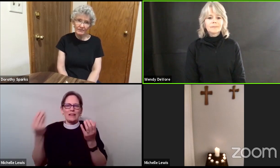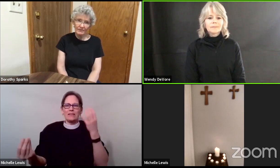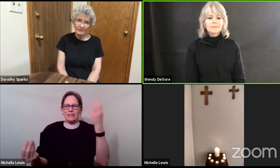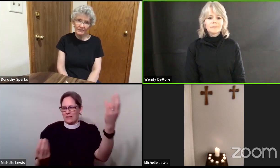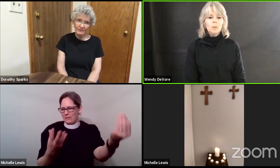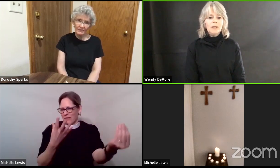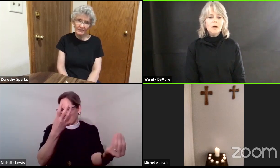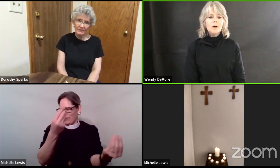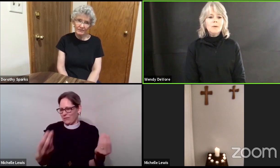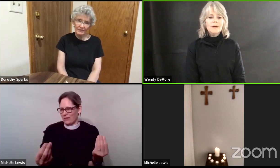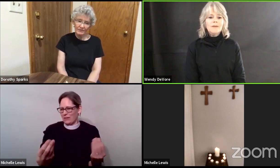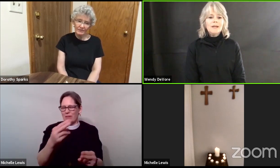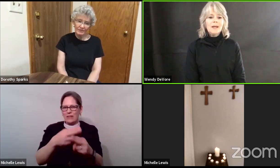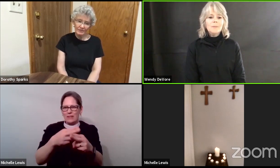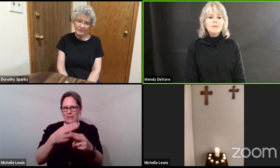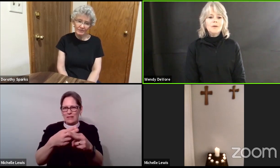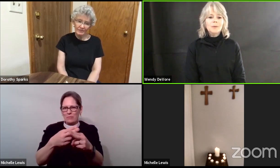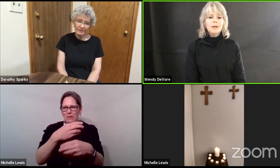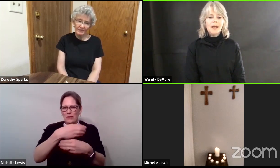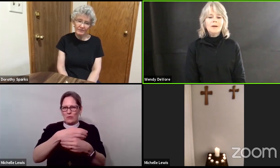We go in the name of the creator